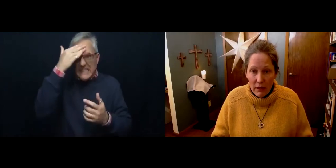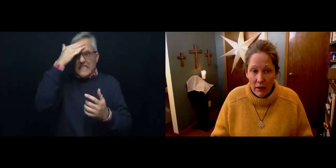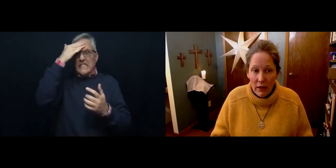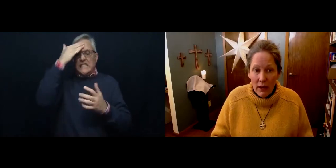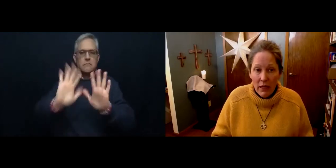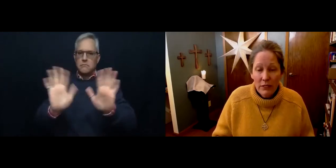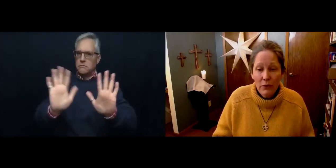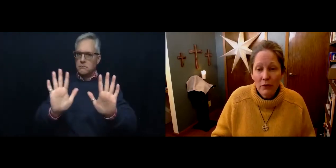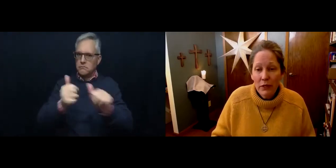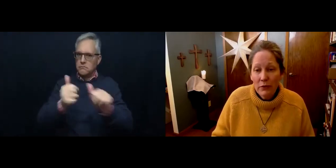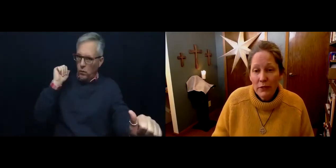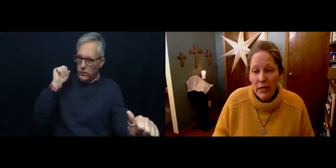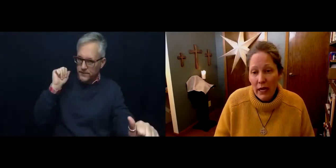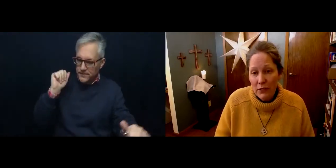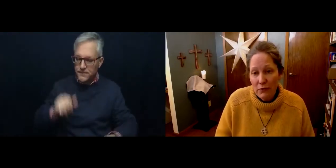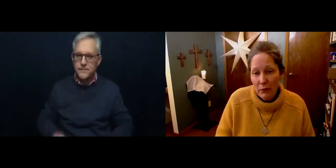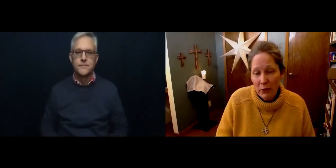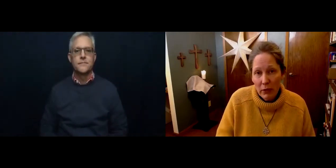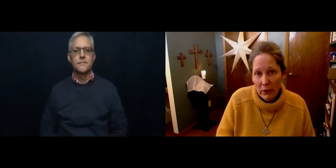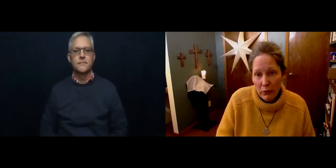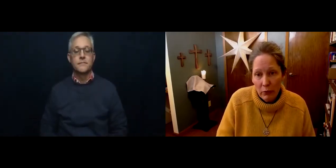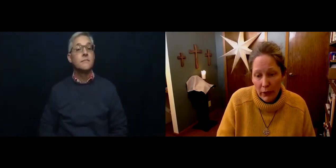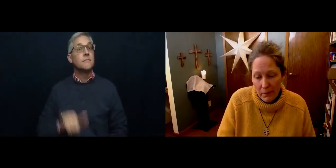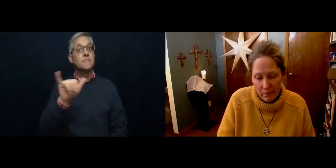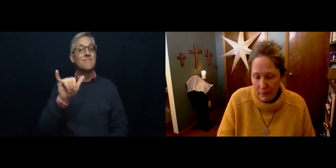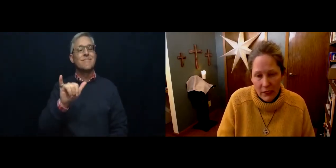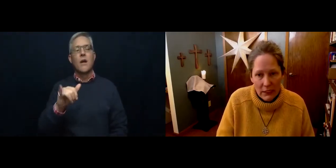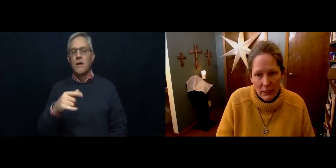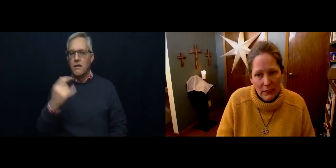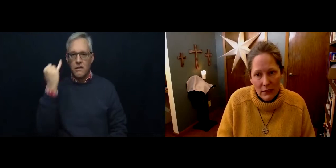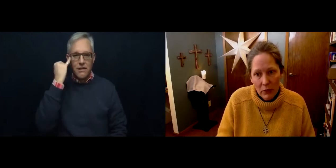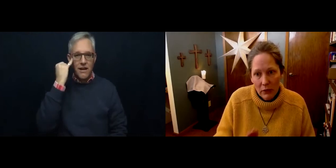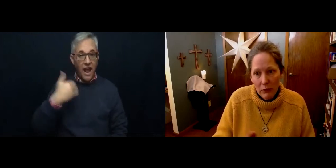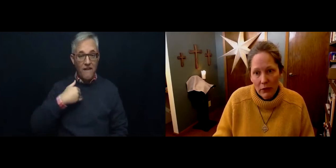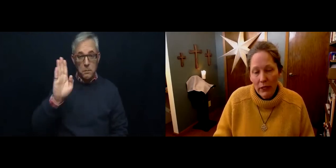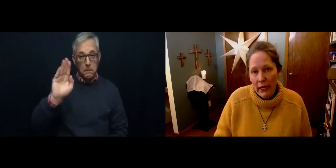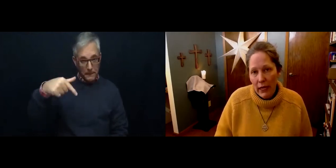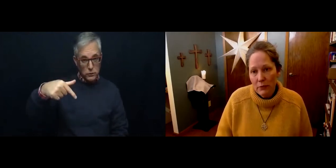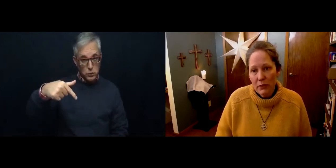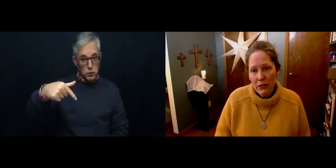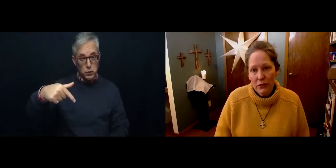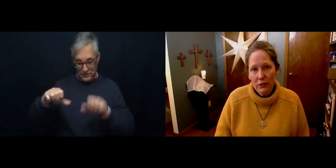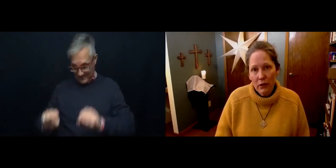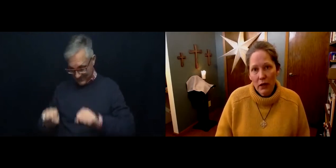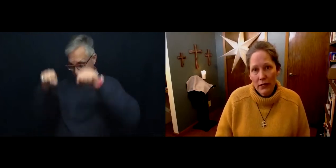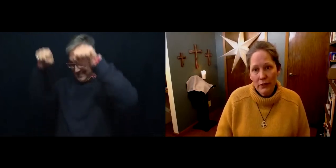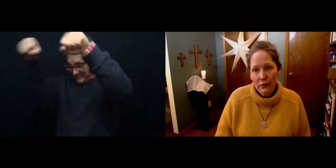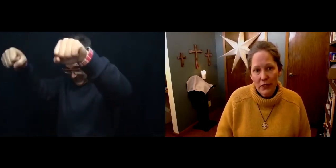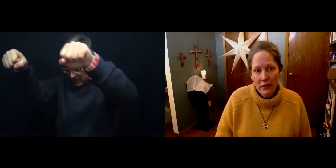And don't use ash from your barbecue grill because similar will, it has potential to cause your skin